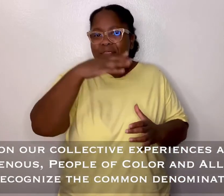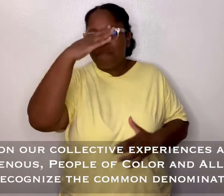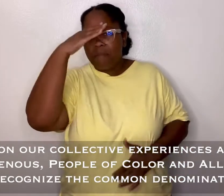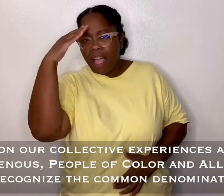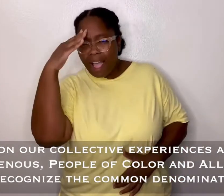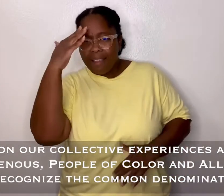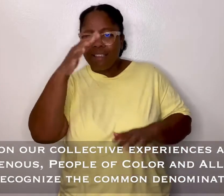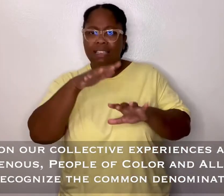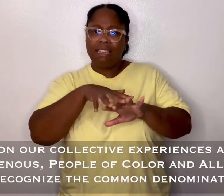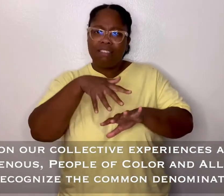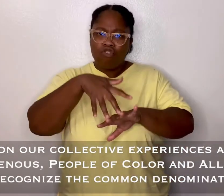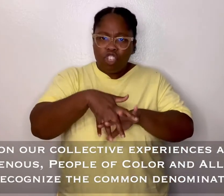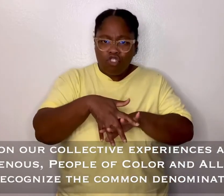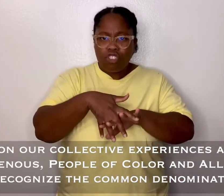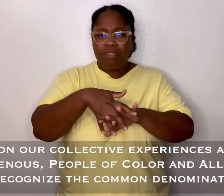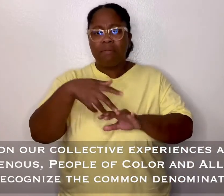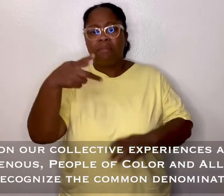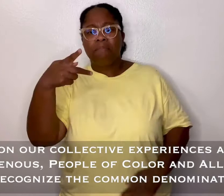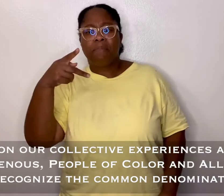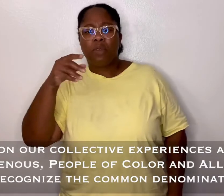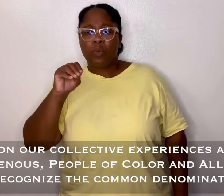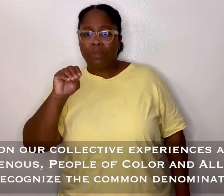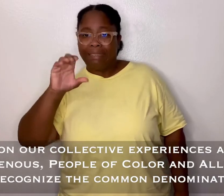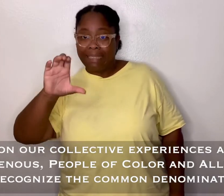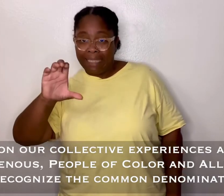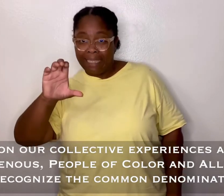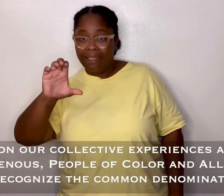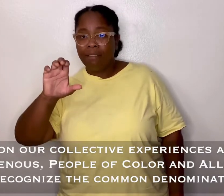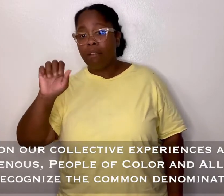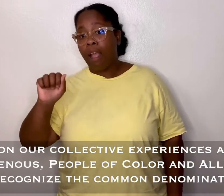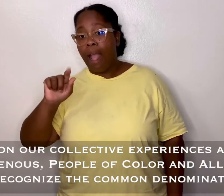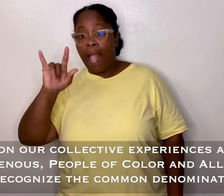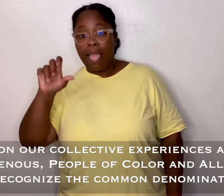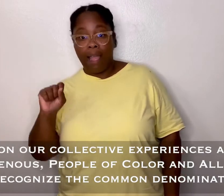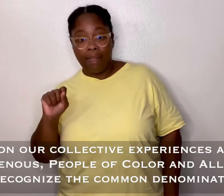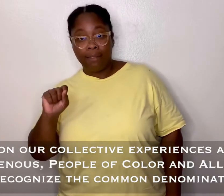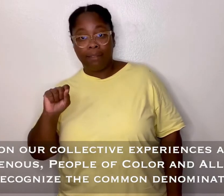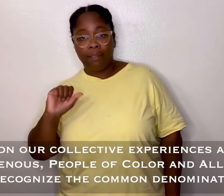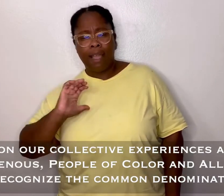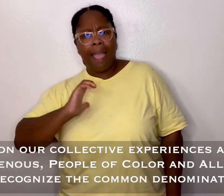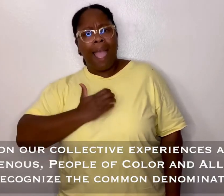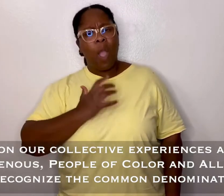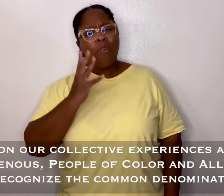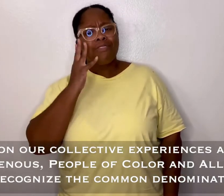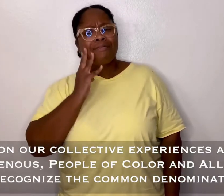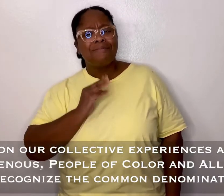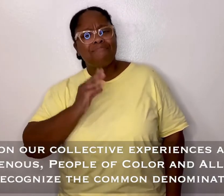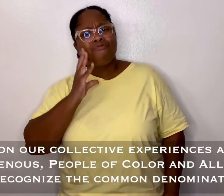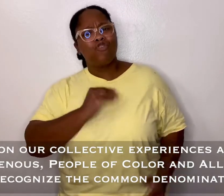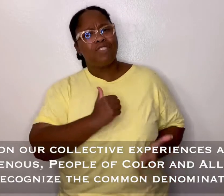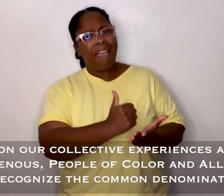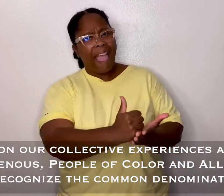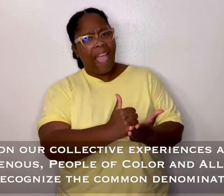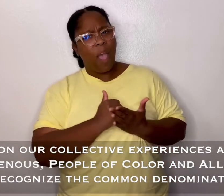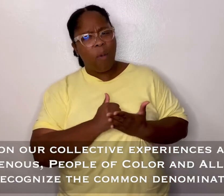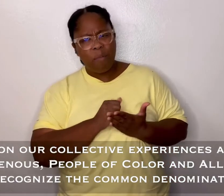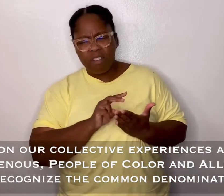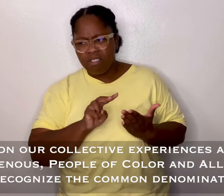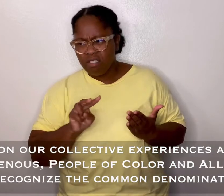Based on our collective experiences as black, indigenous, people of color, and allies, we recognize the